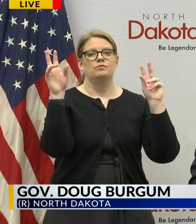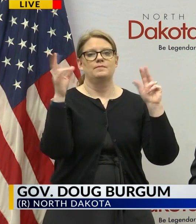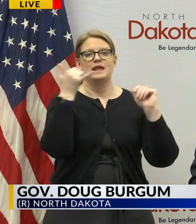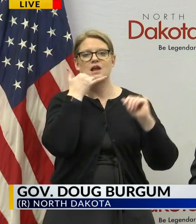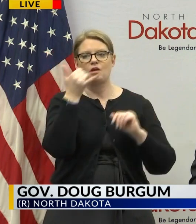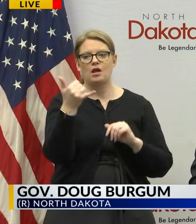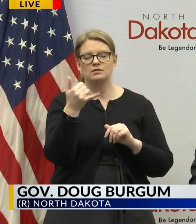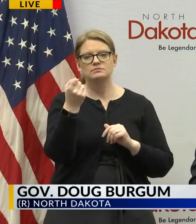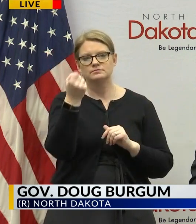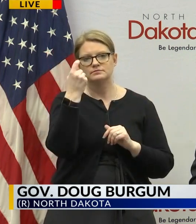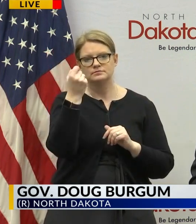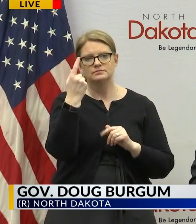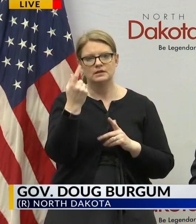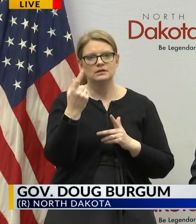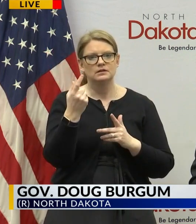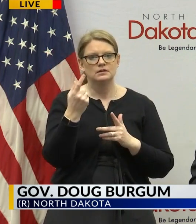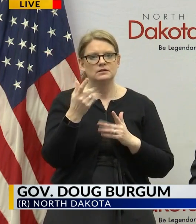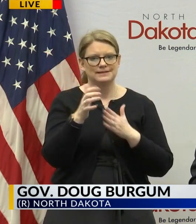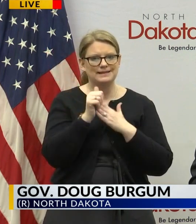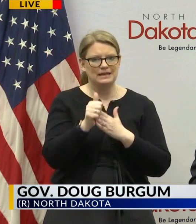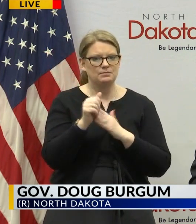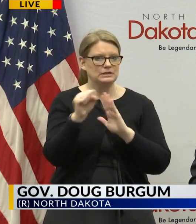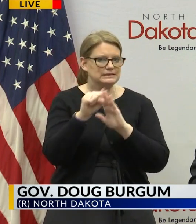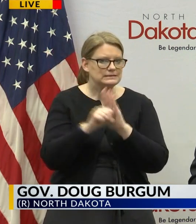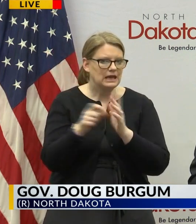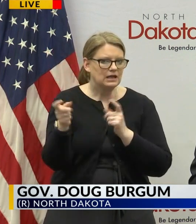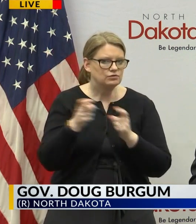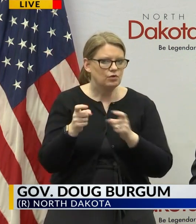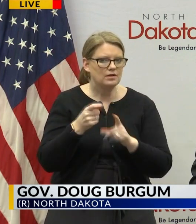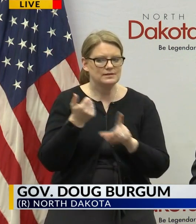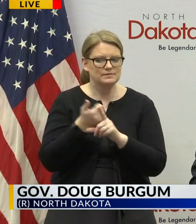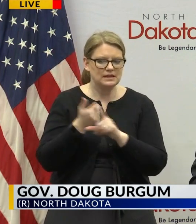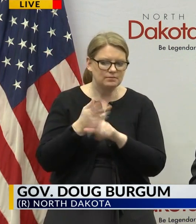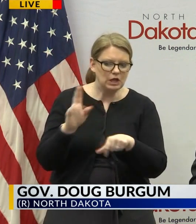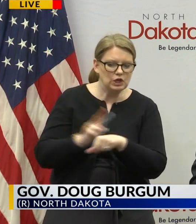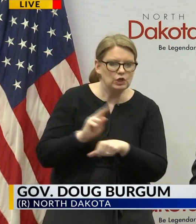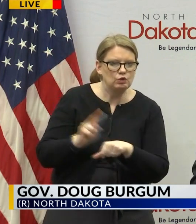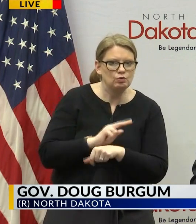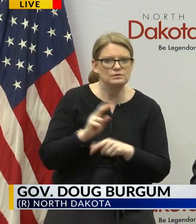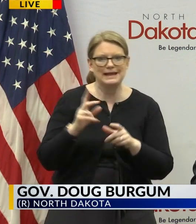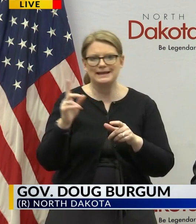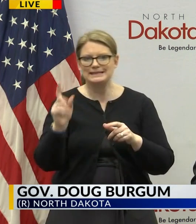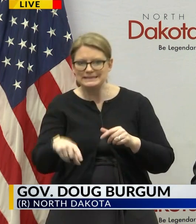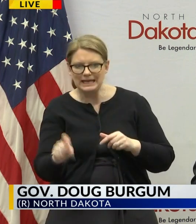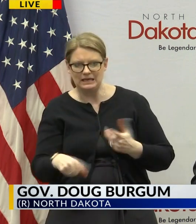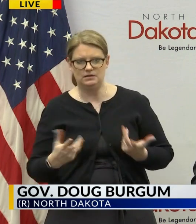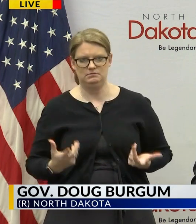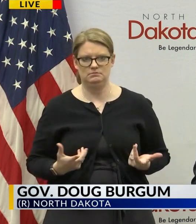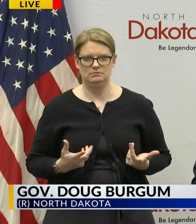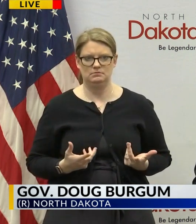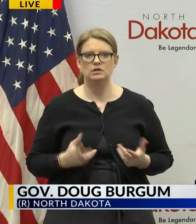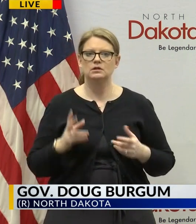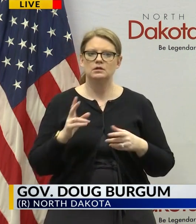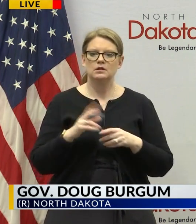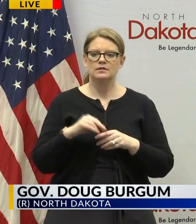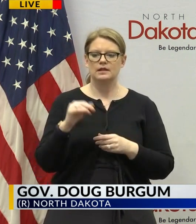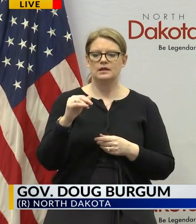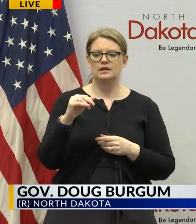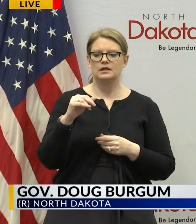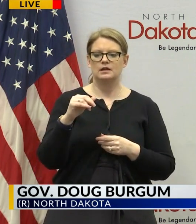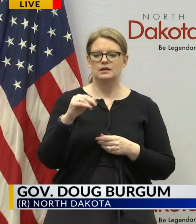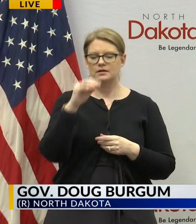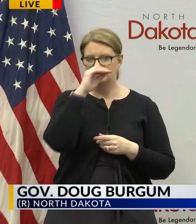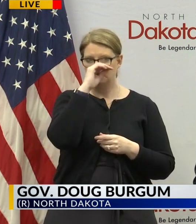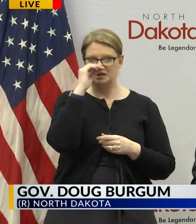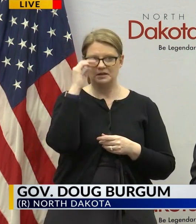call it makes much more sense to leave them under state control so they can be mobilized as needed one piece at a time that was from uh general engel said